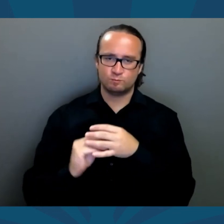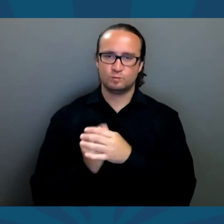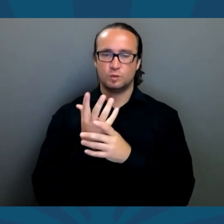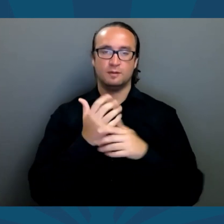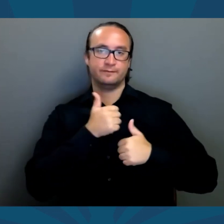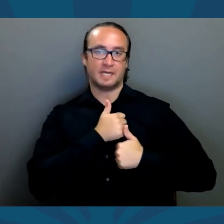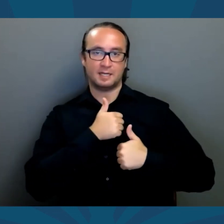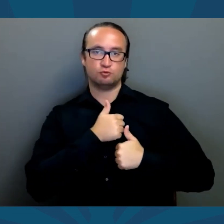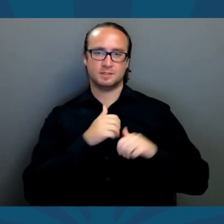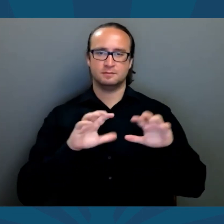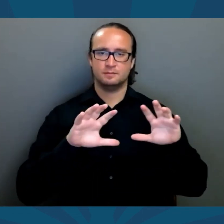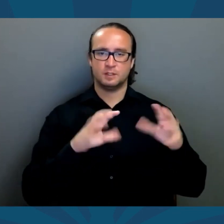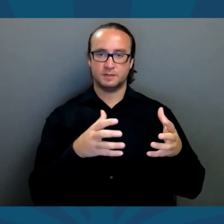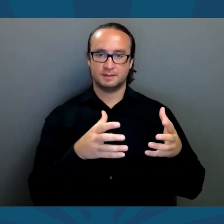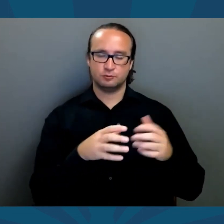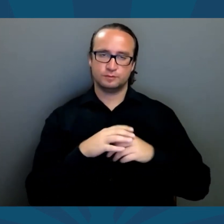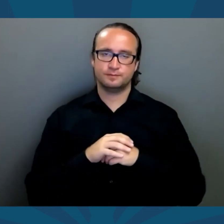growing veteran population.